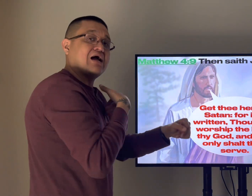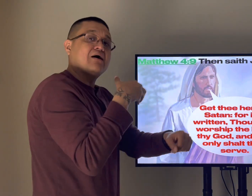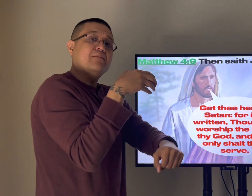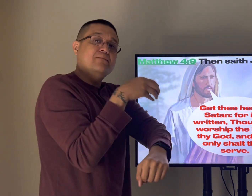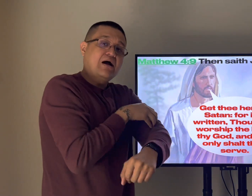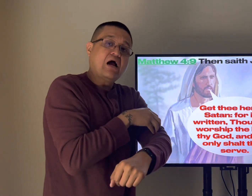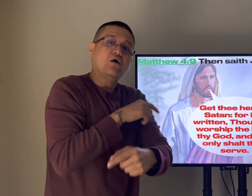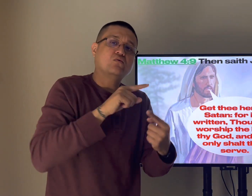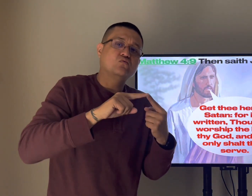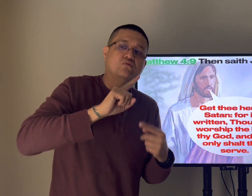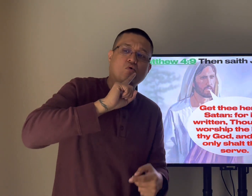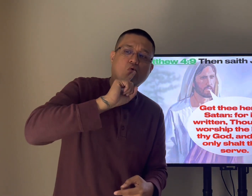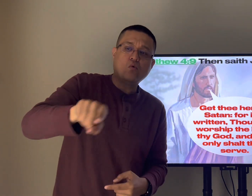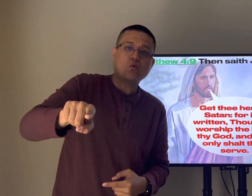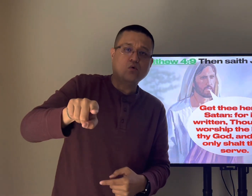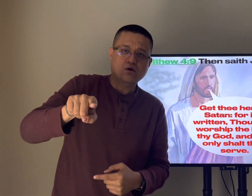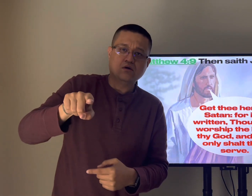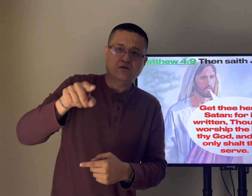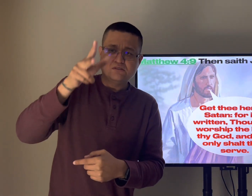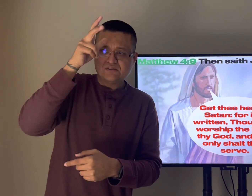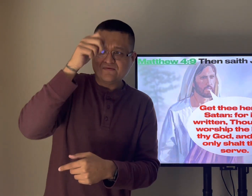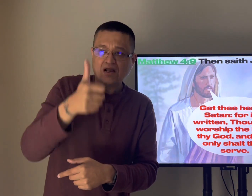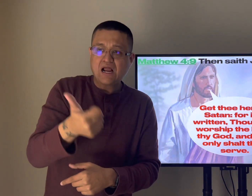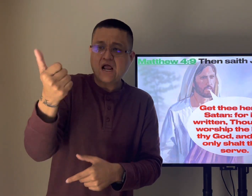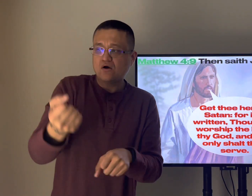the devil refused to worship so he fled